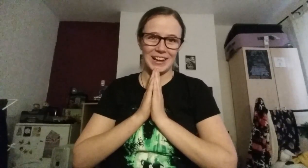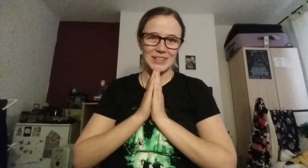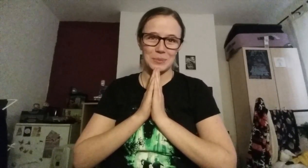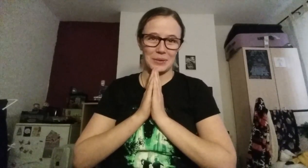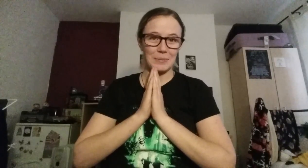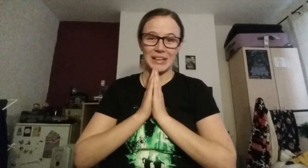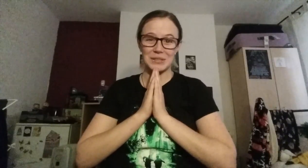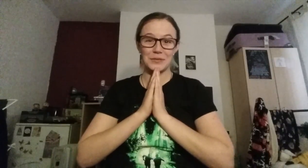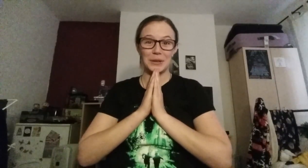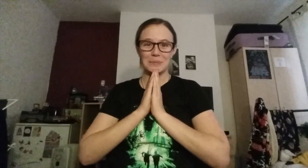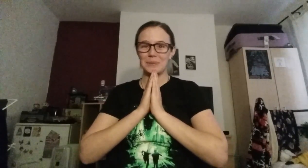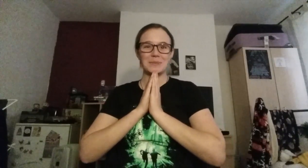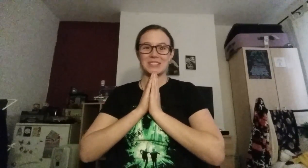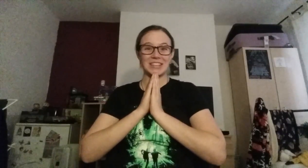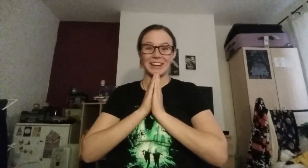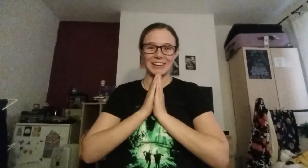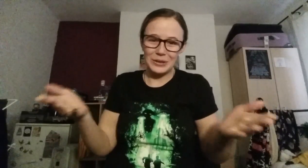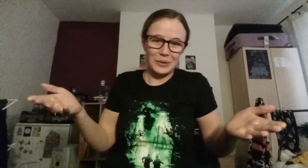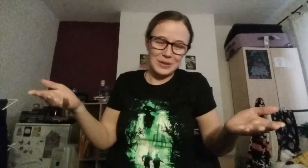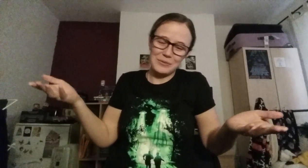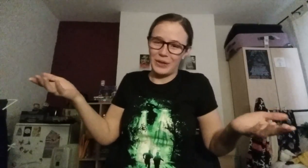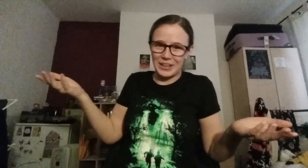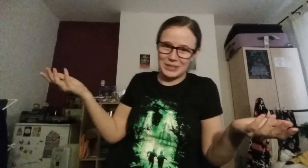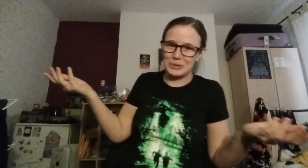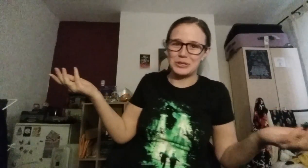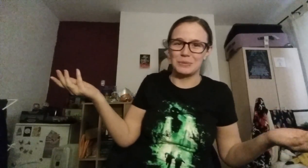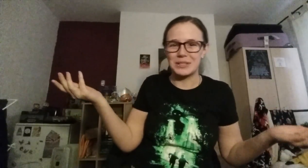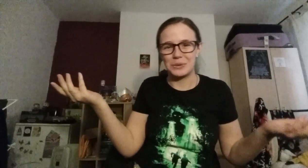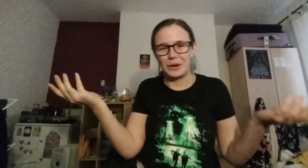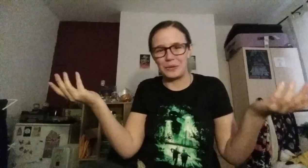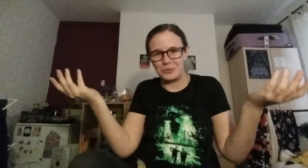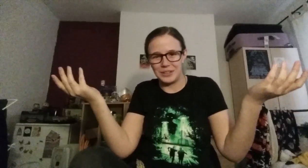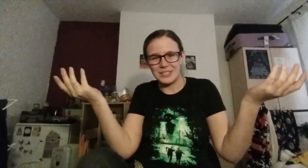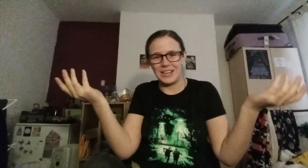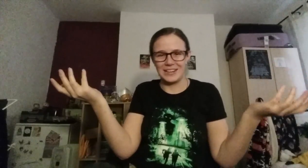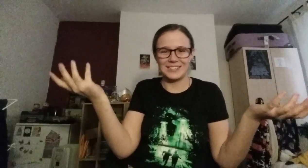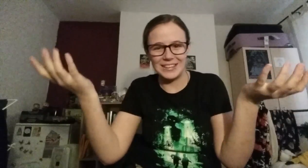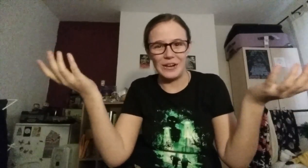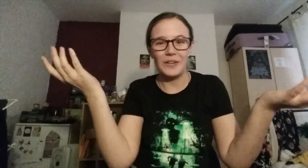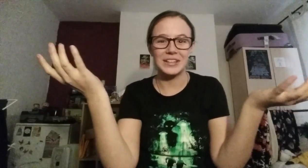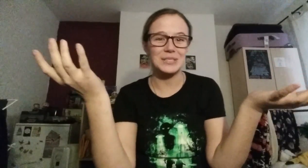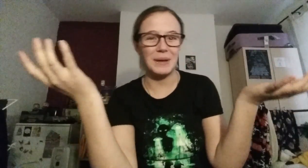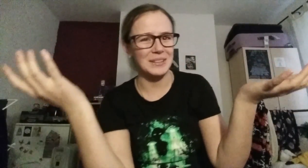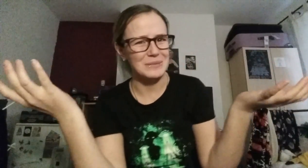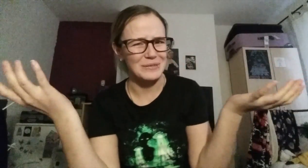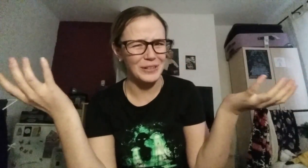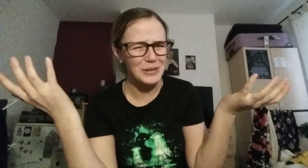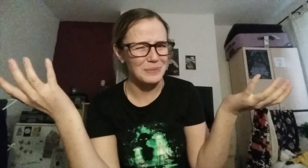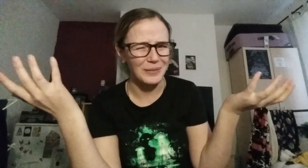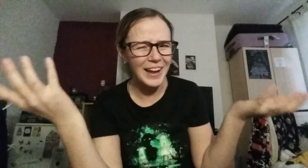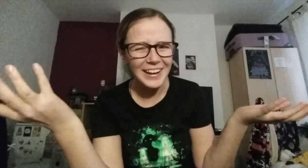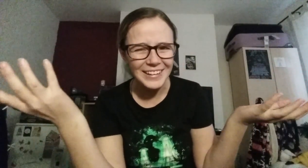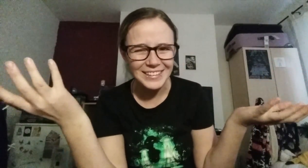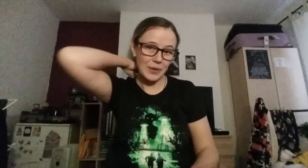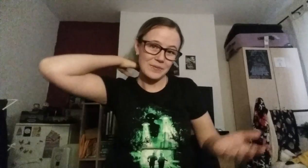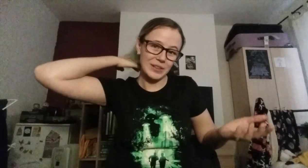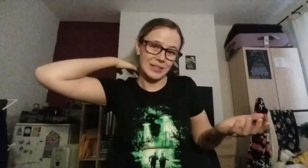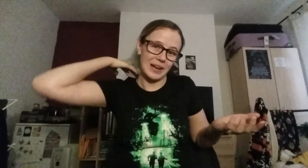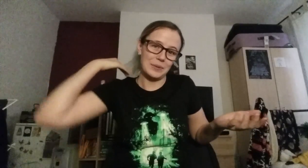asked whether I'm allowed to film, but I'm just gonna. You don't invite a YouTuber to a conference and not expect them to film, right? Hopefully I